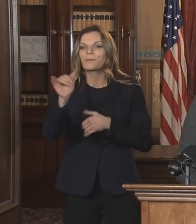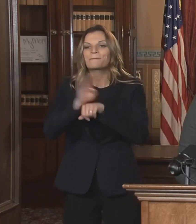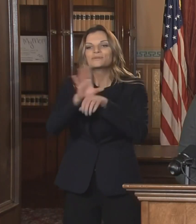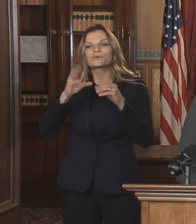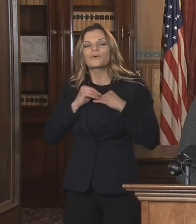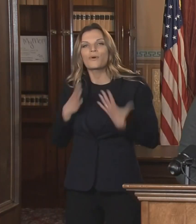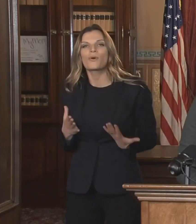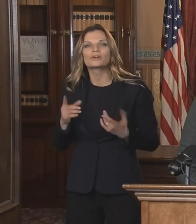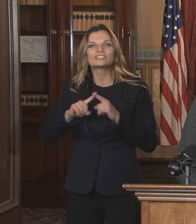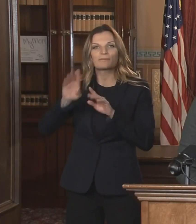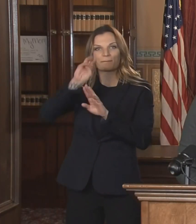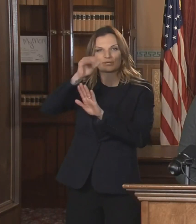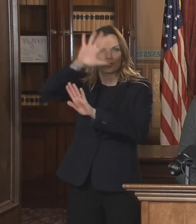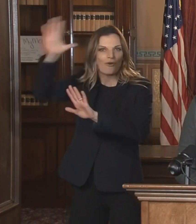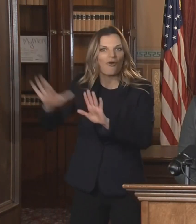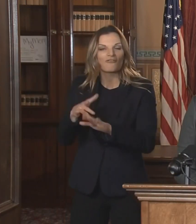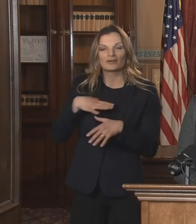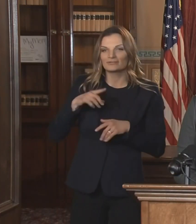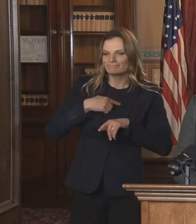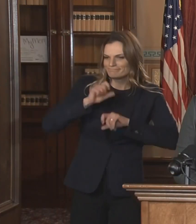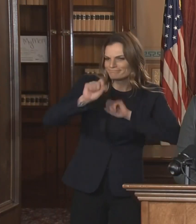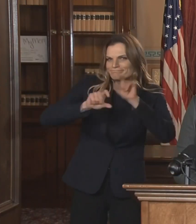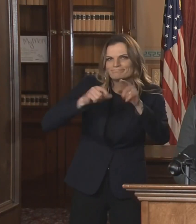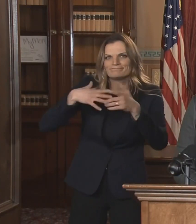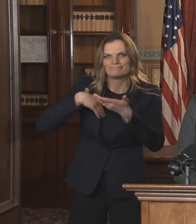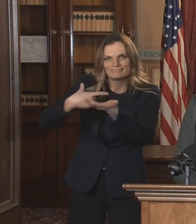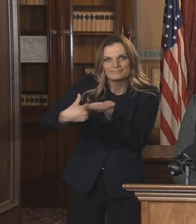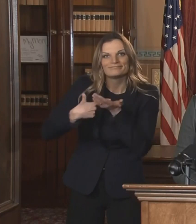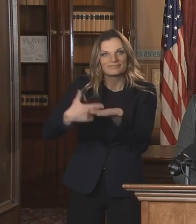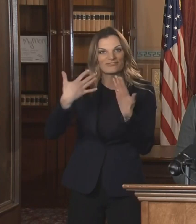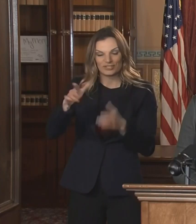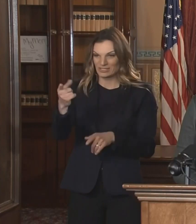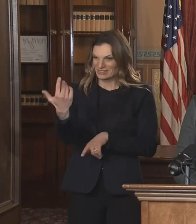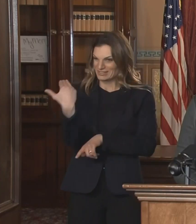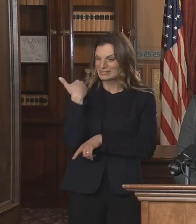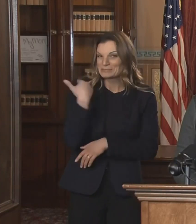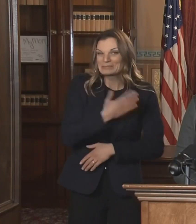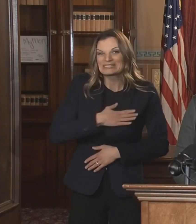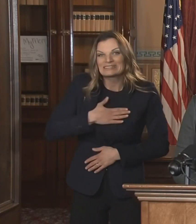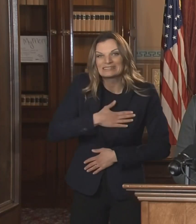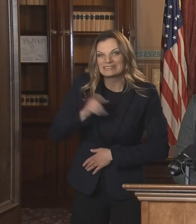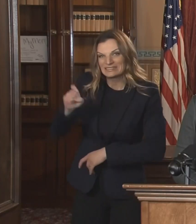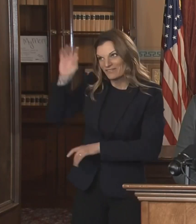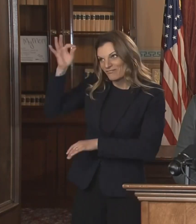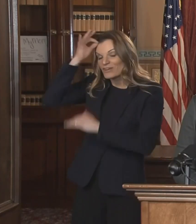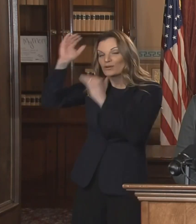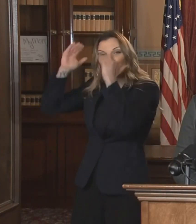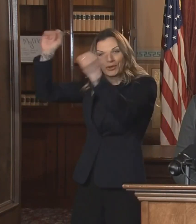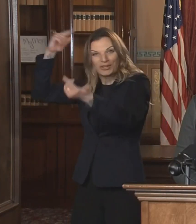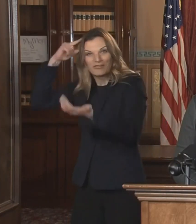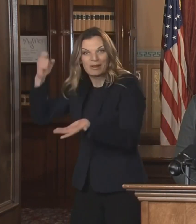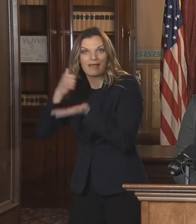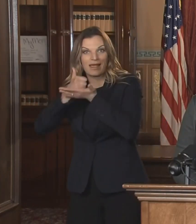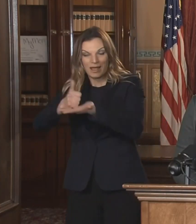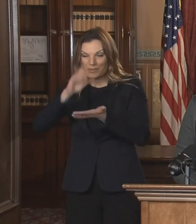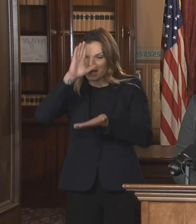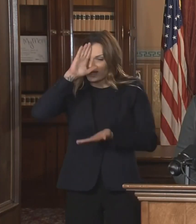who are desperate for some support from the federal government. And I know every one of us is tired,